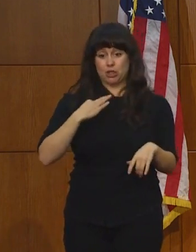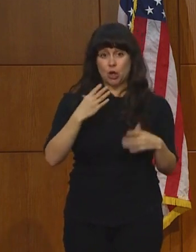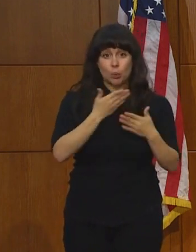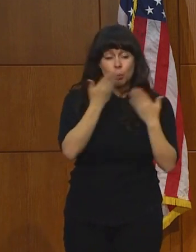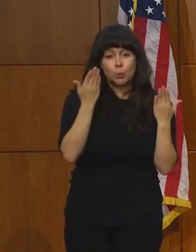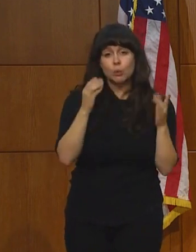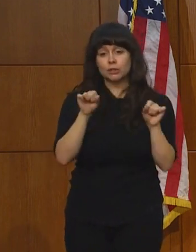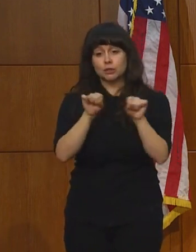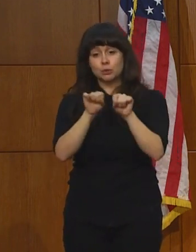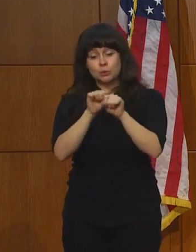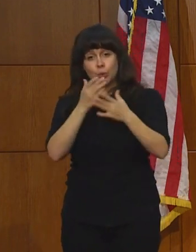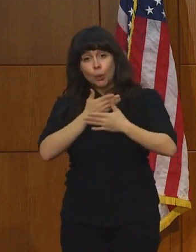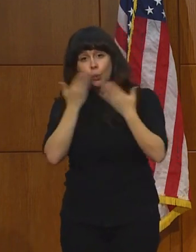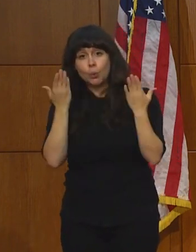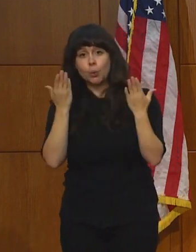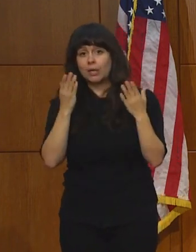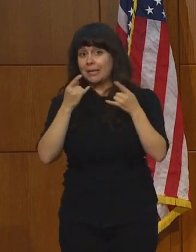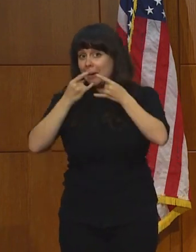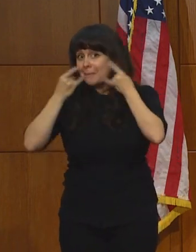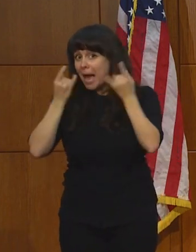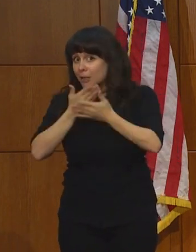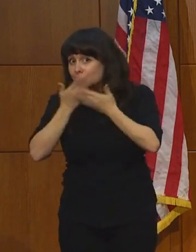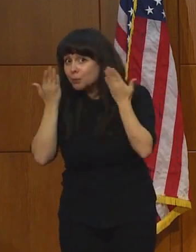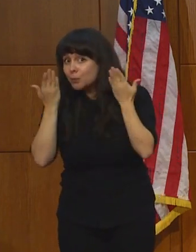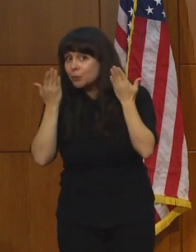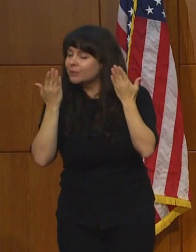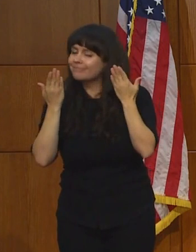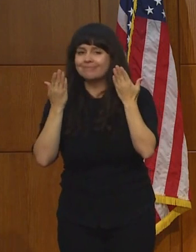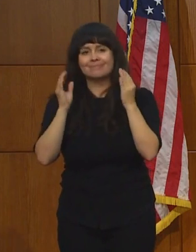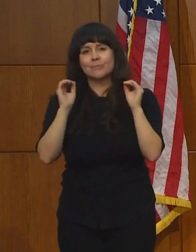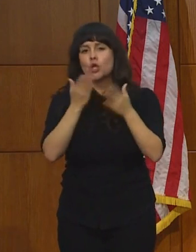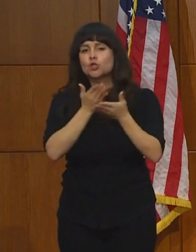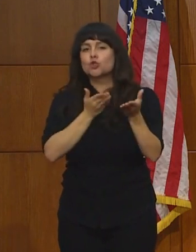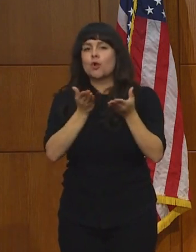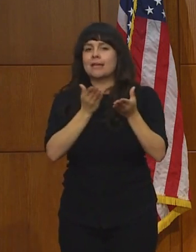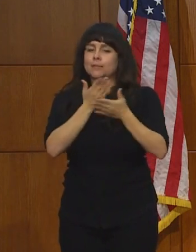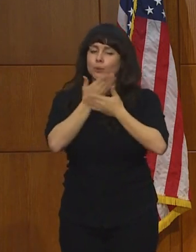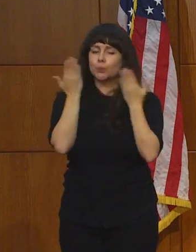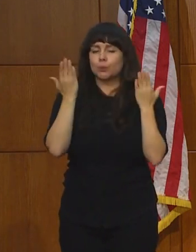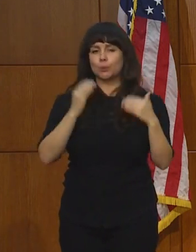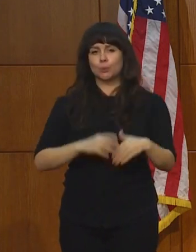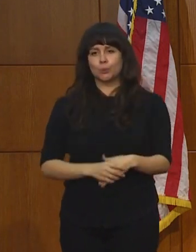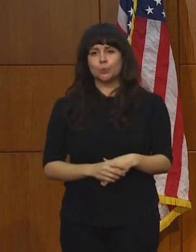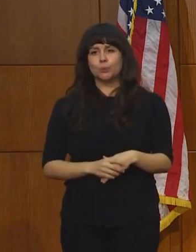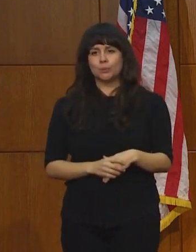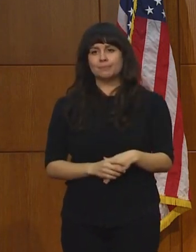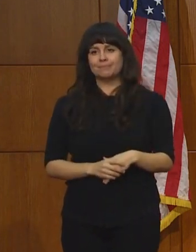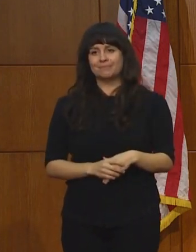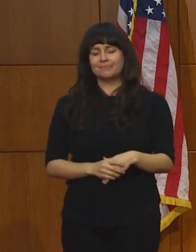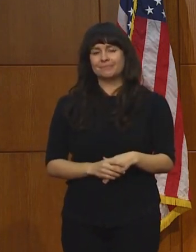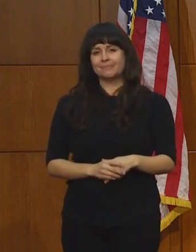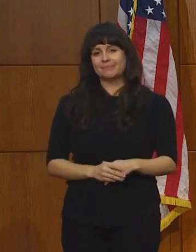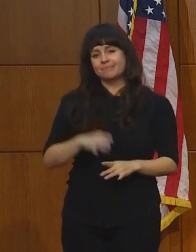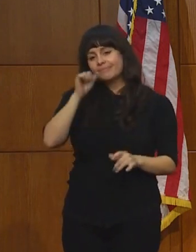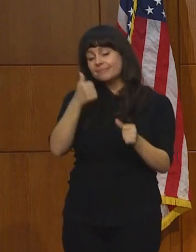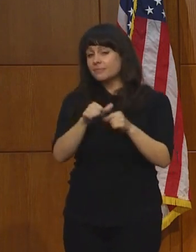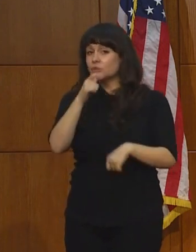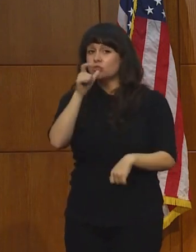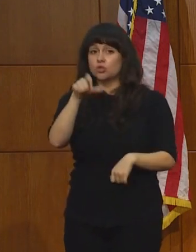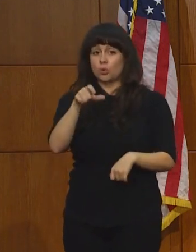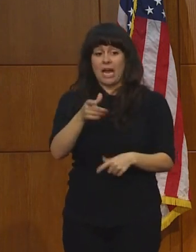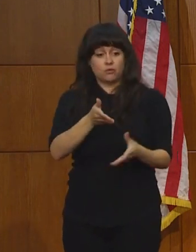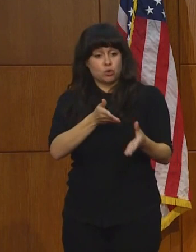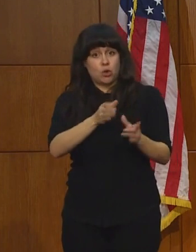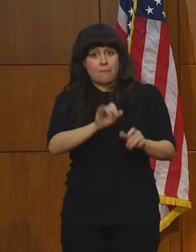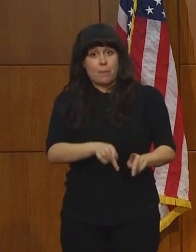no shoes, no mask, no service. Remember that you don't have to serve a patron